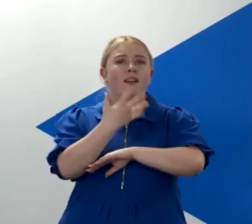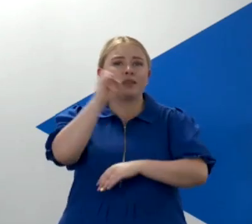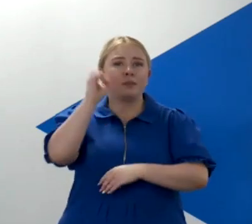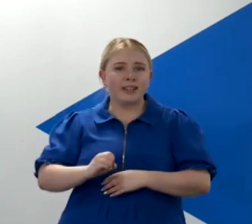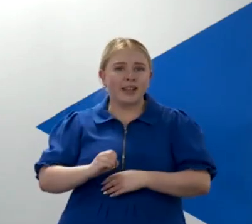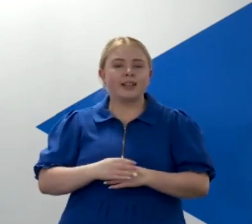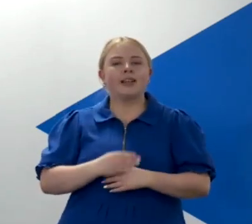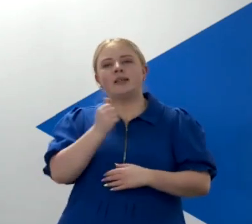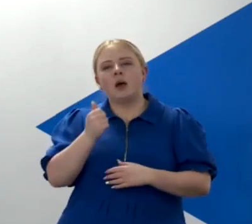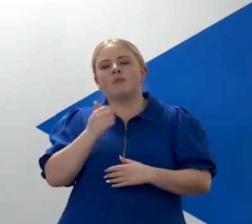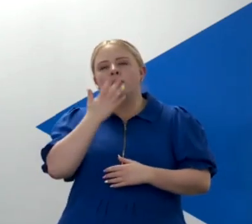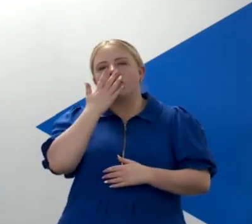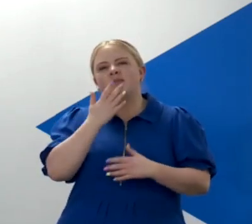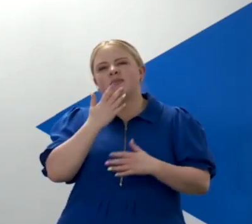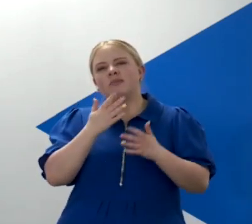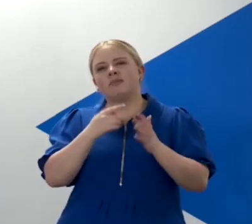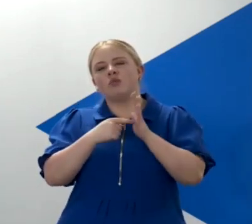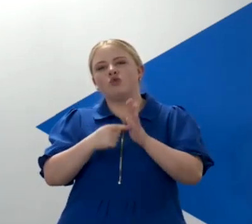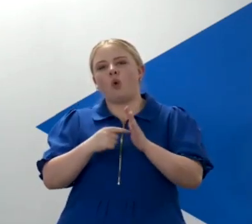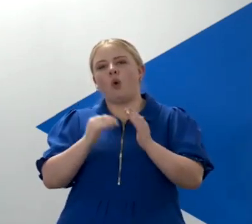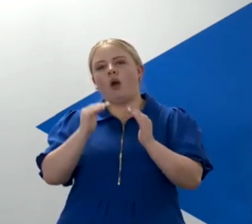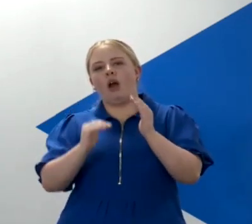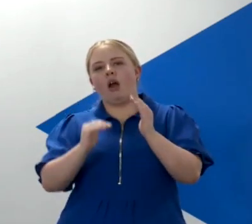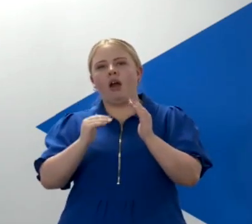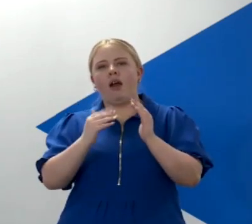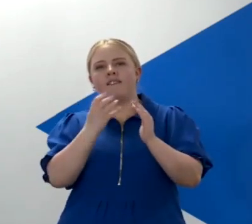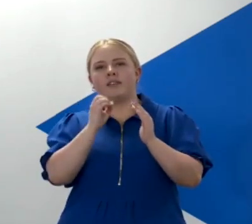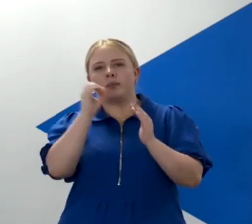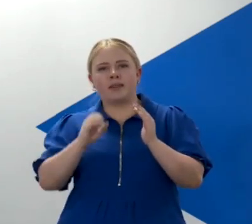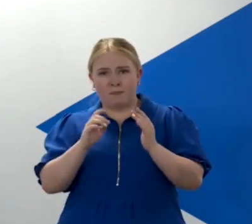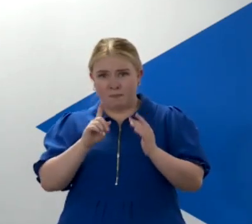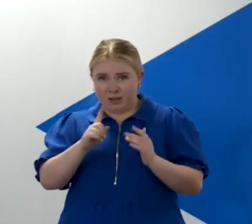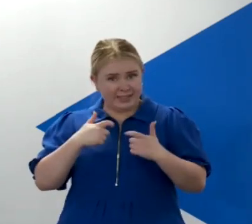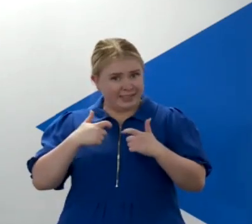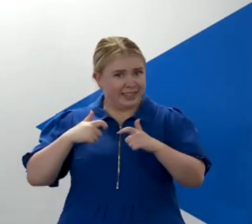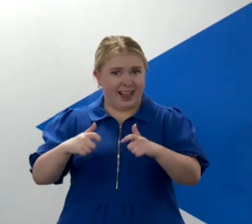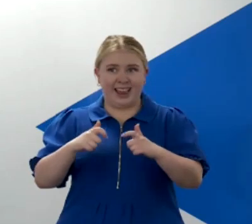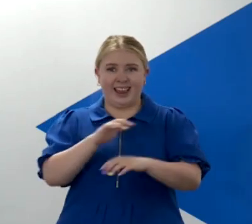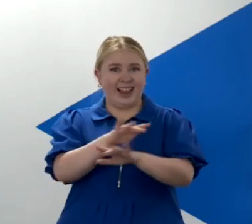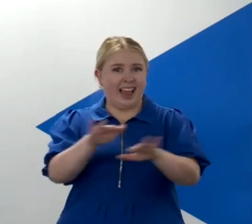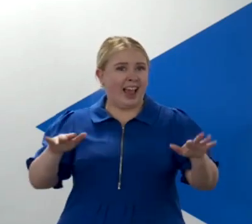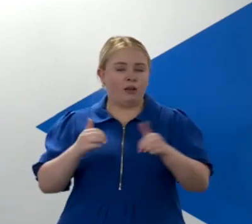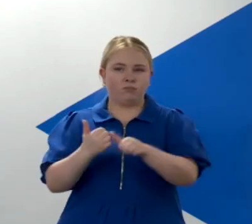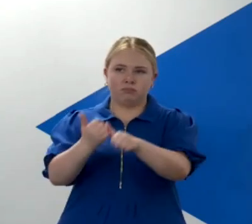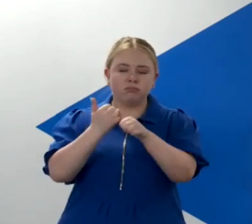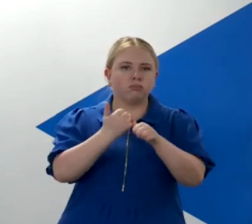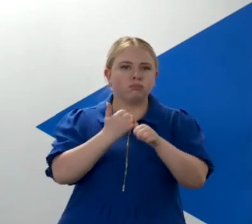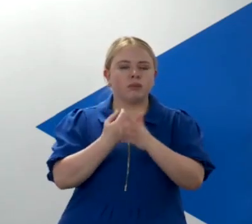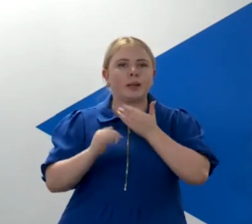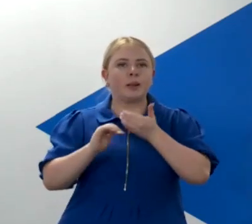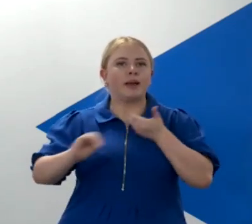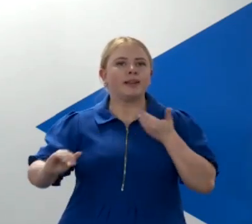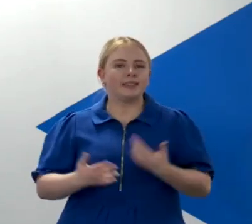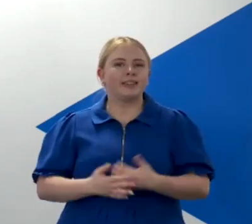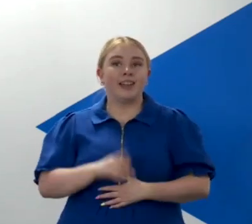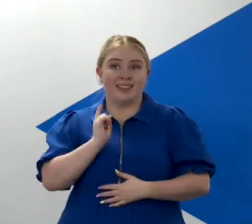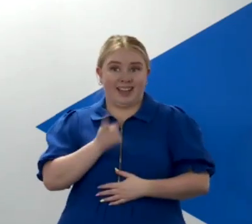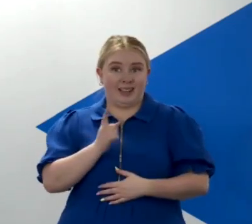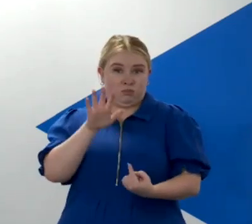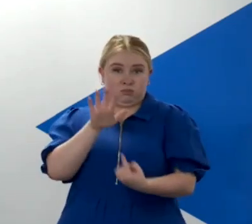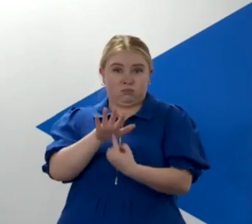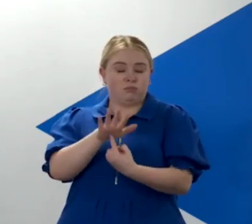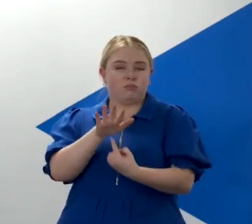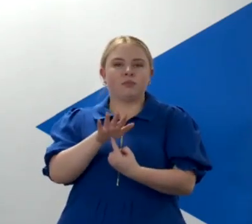perhaps just below 50%, but support for independence has been solid. And therefore, that's why it's so important